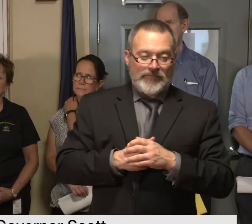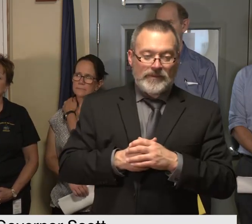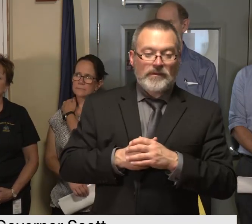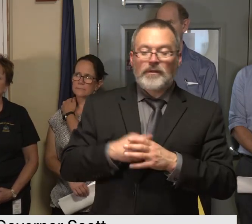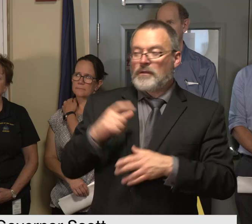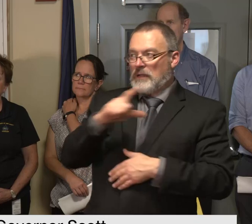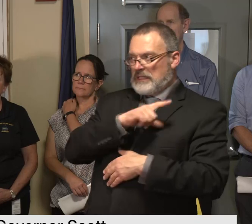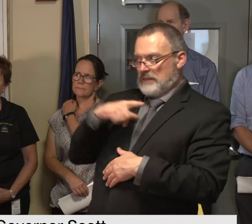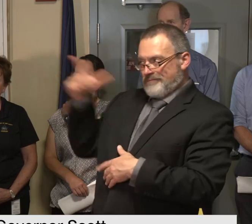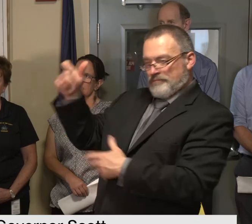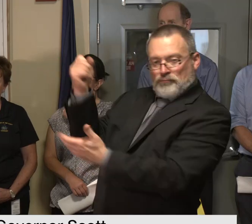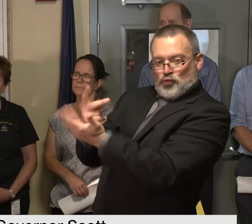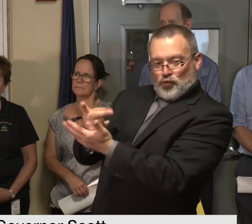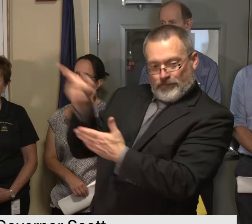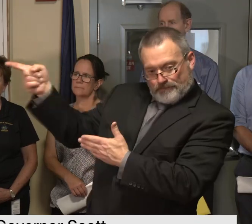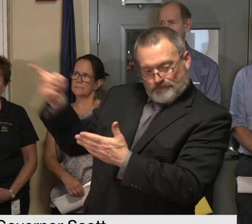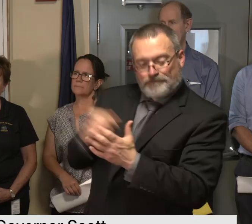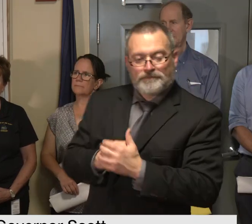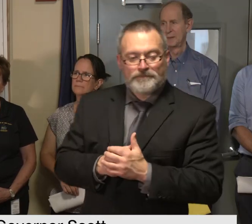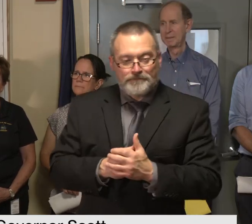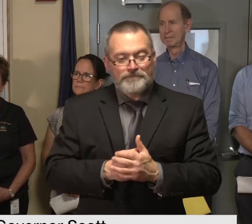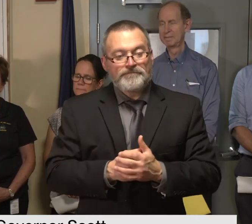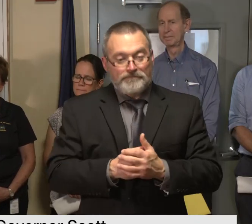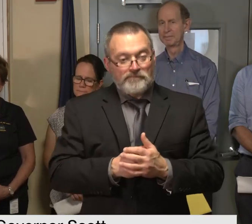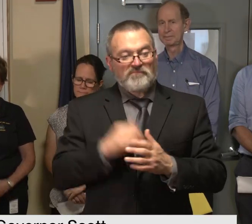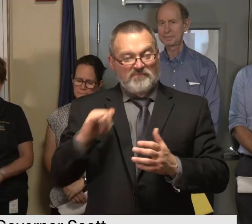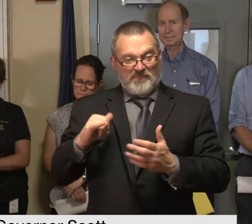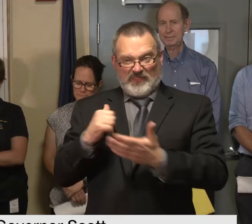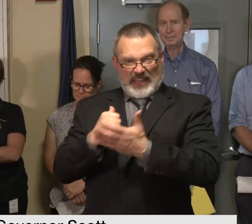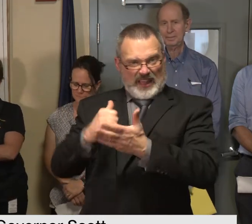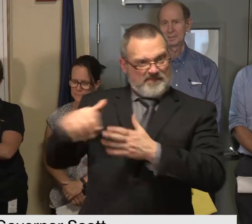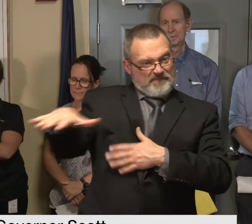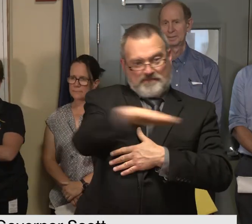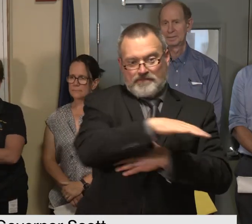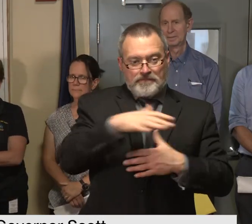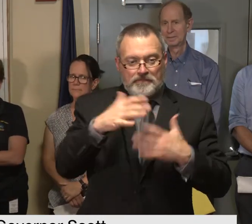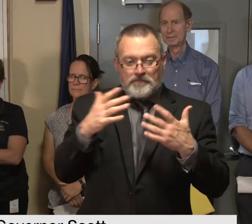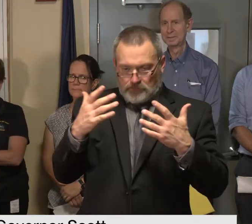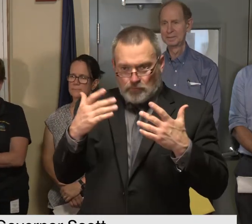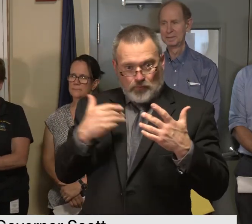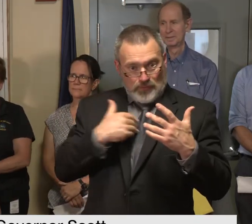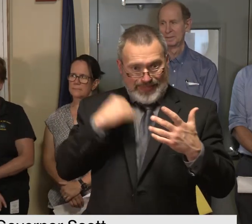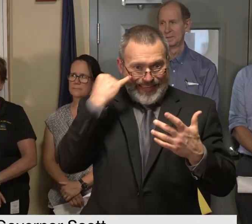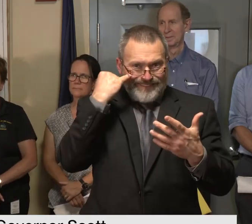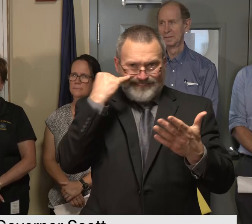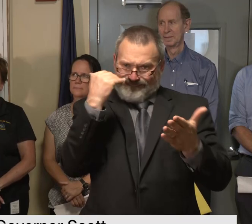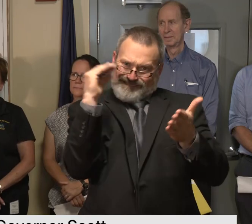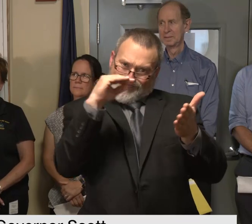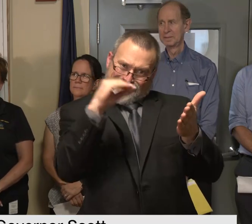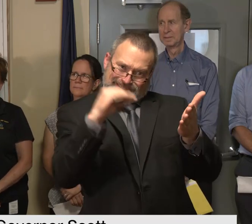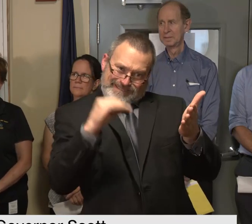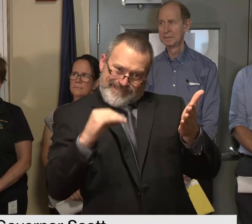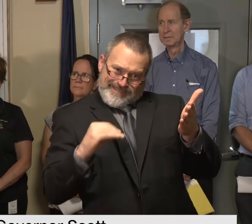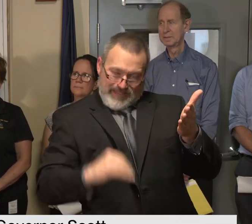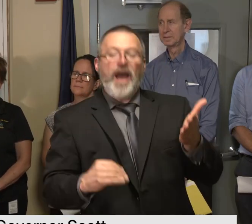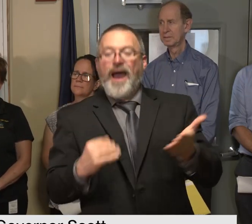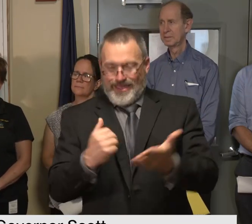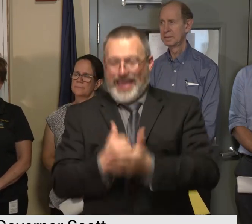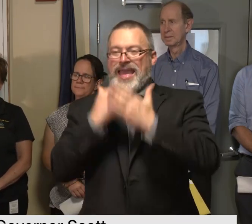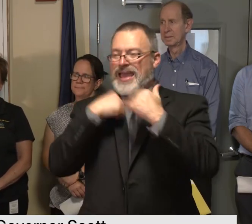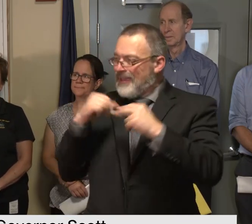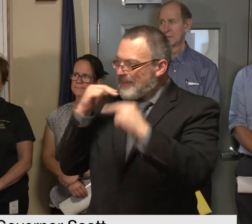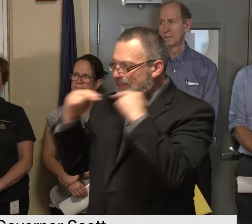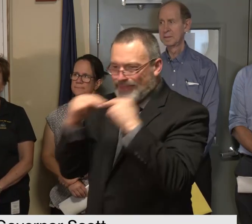to do so but it will help us make our case if we have the data in the in the queue so we would encourage